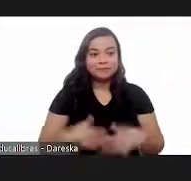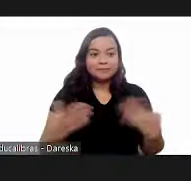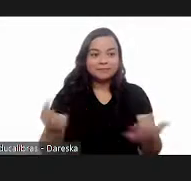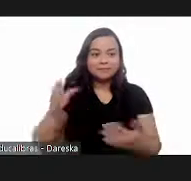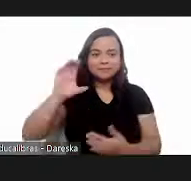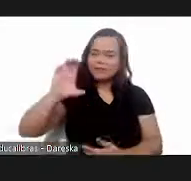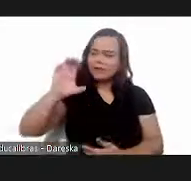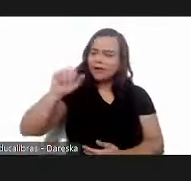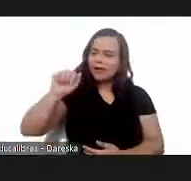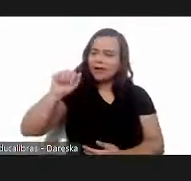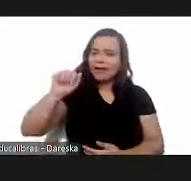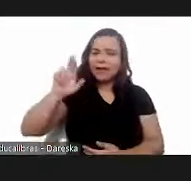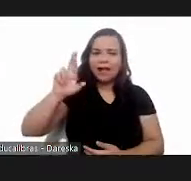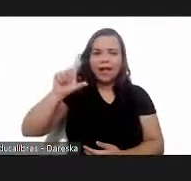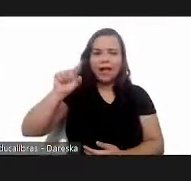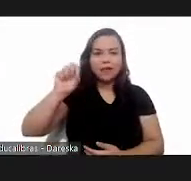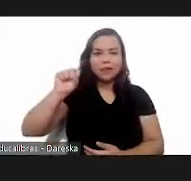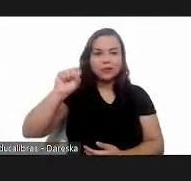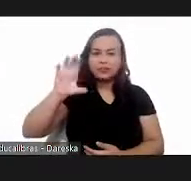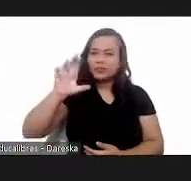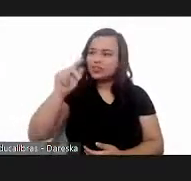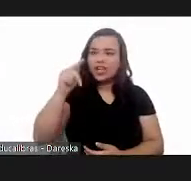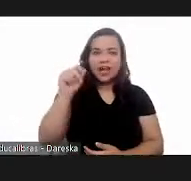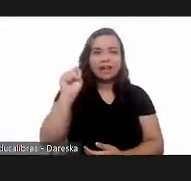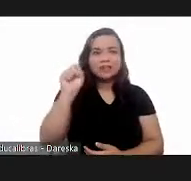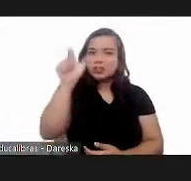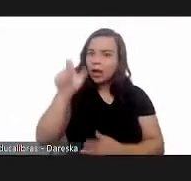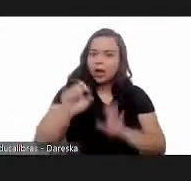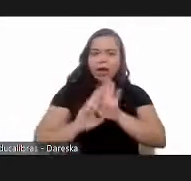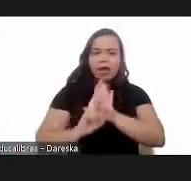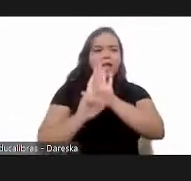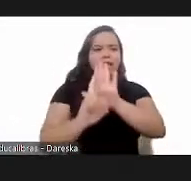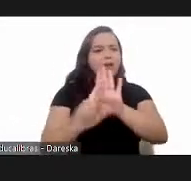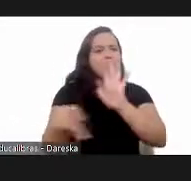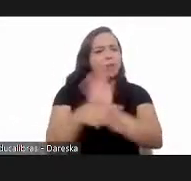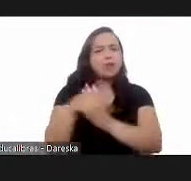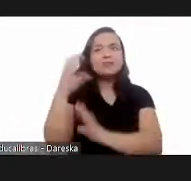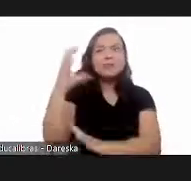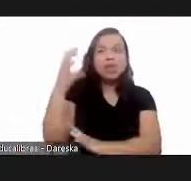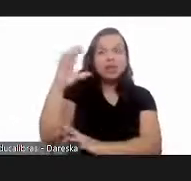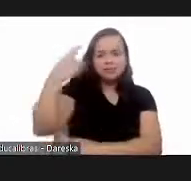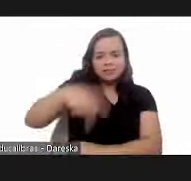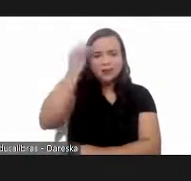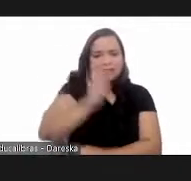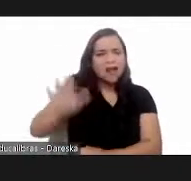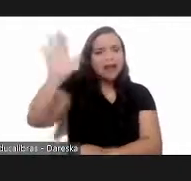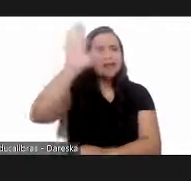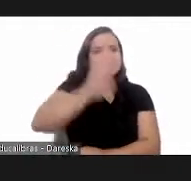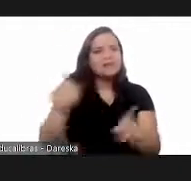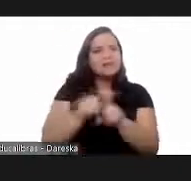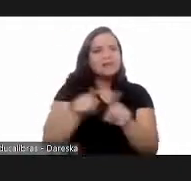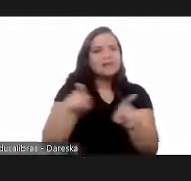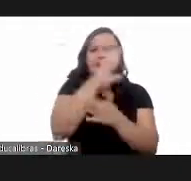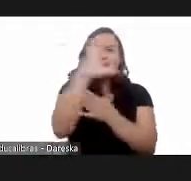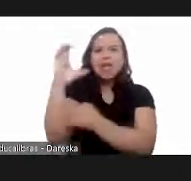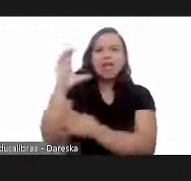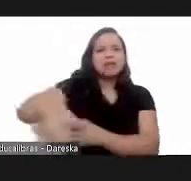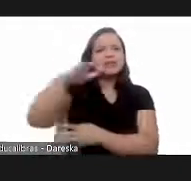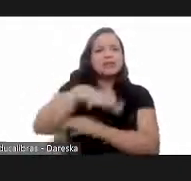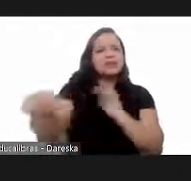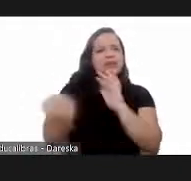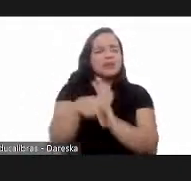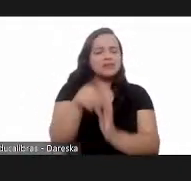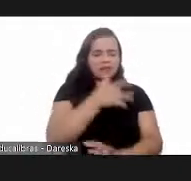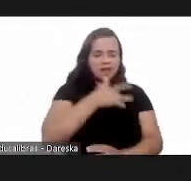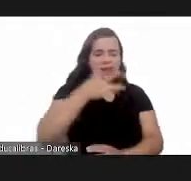Carlos Chagas is a reference for Brazilian science and for health